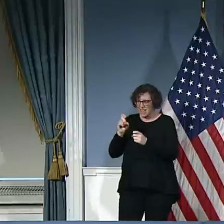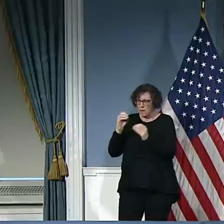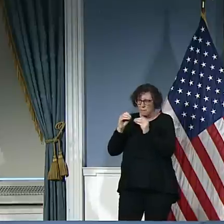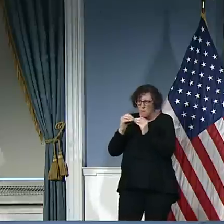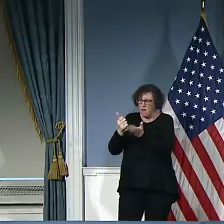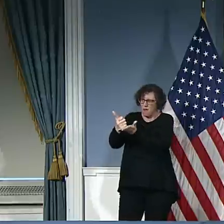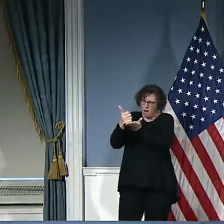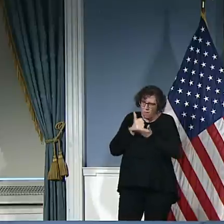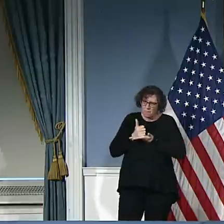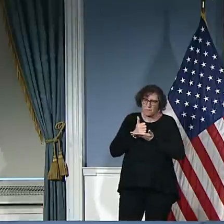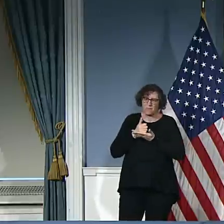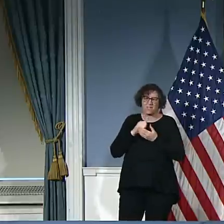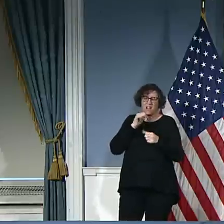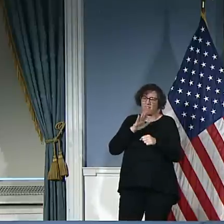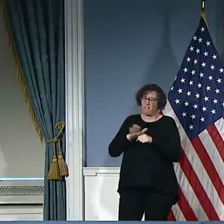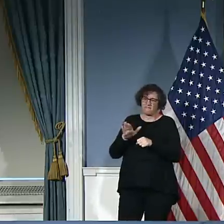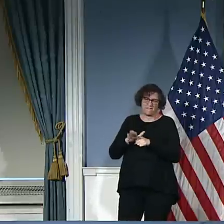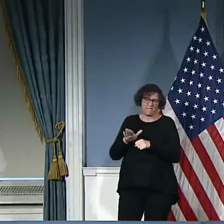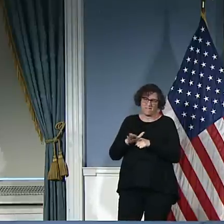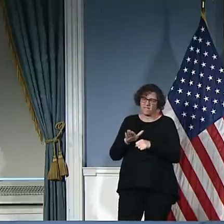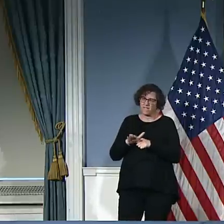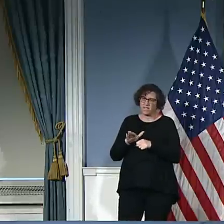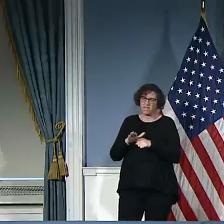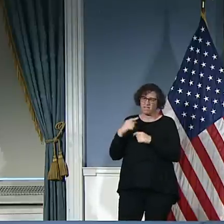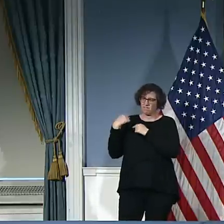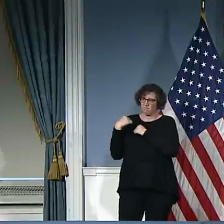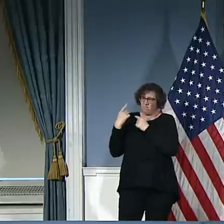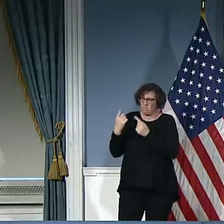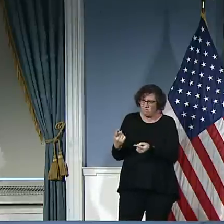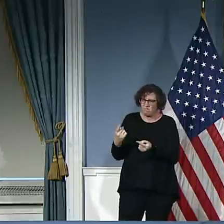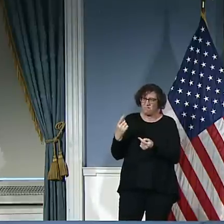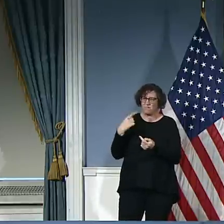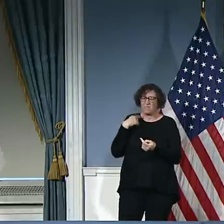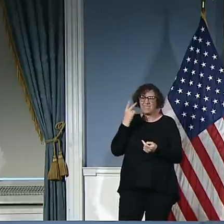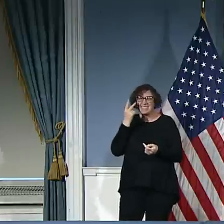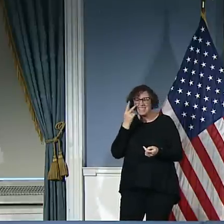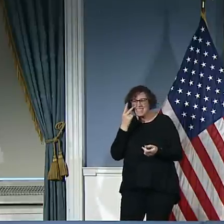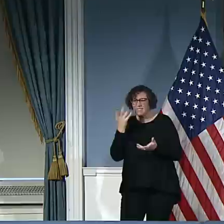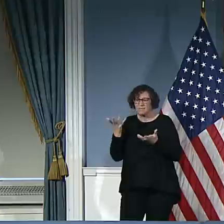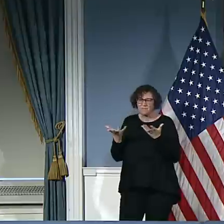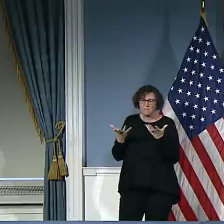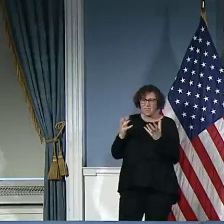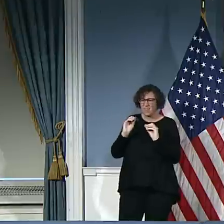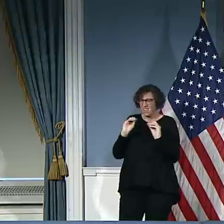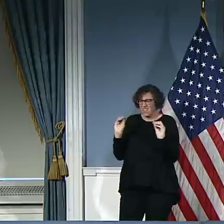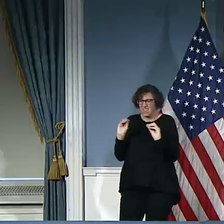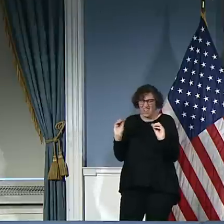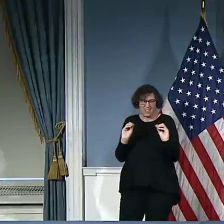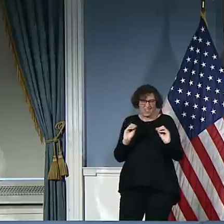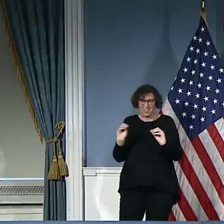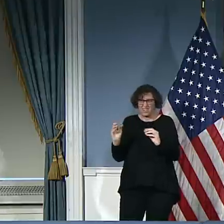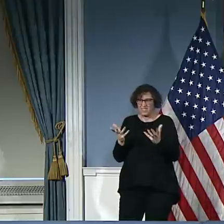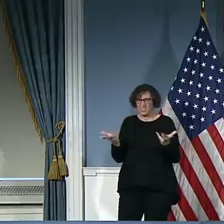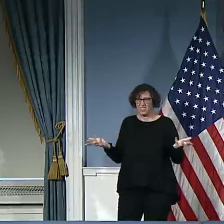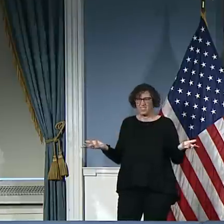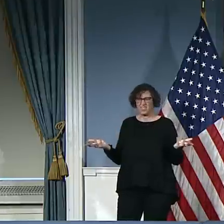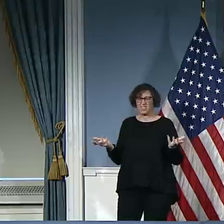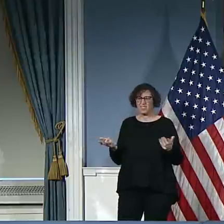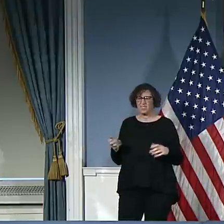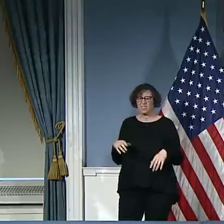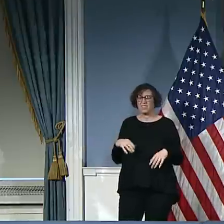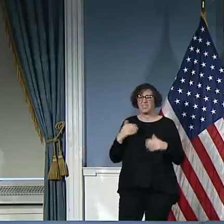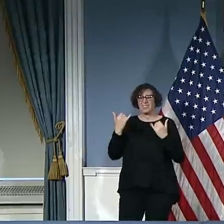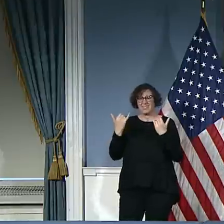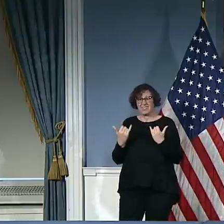we had seen essentially nothing. And now, you know, there's an actual constant dialogue